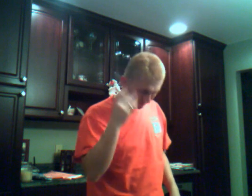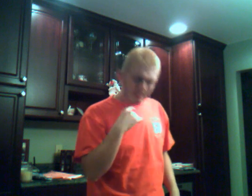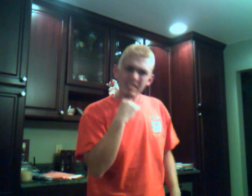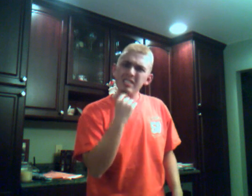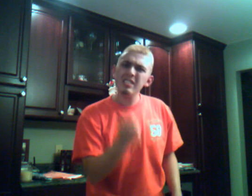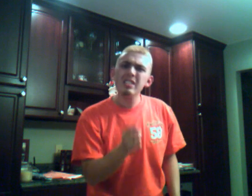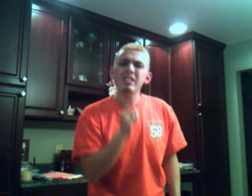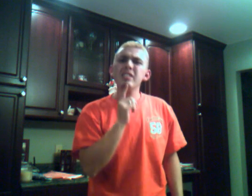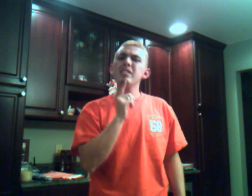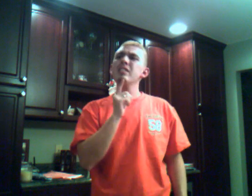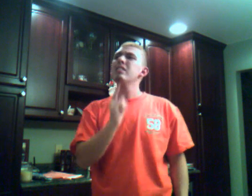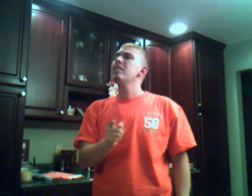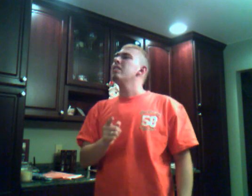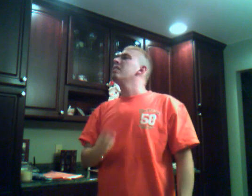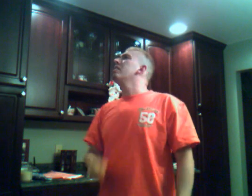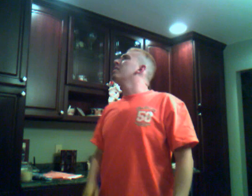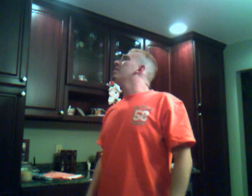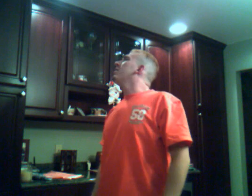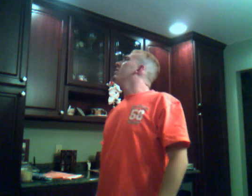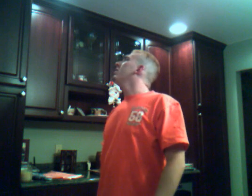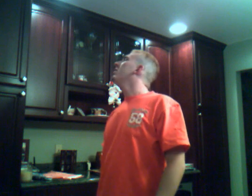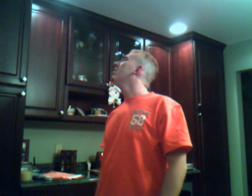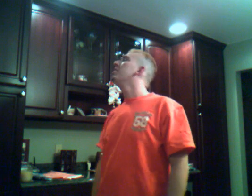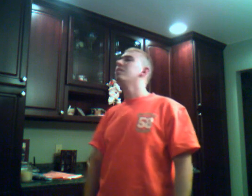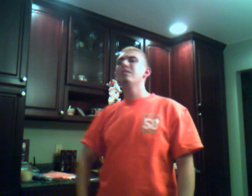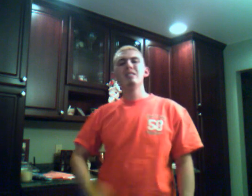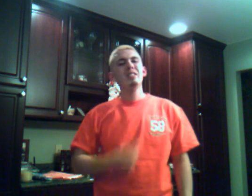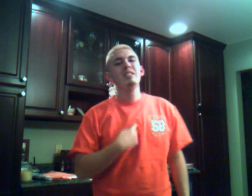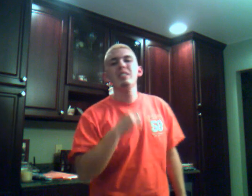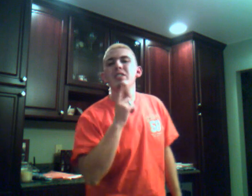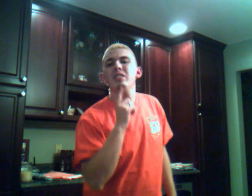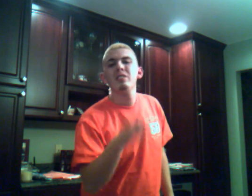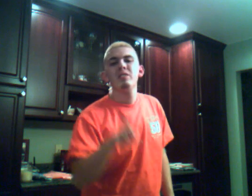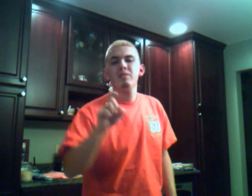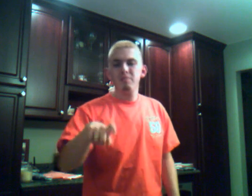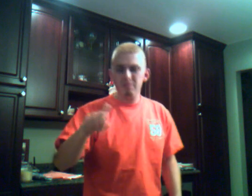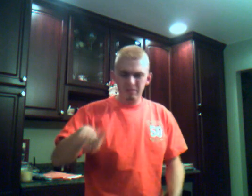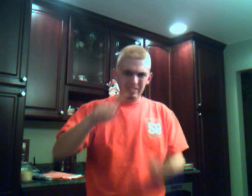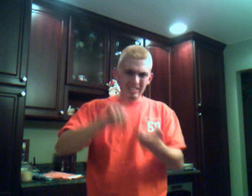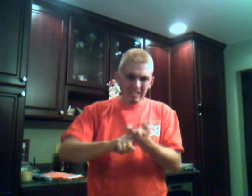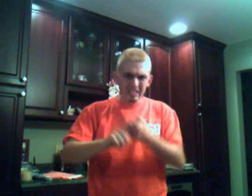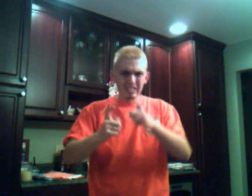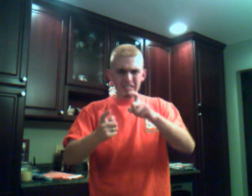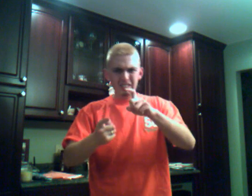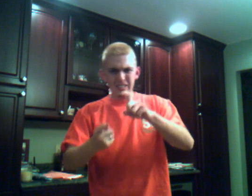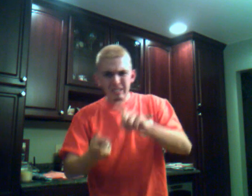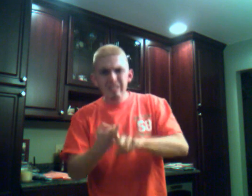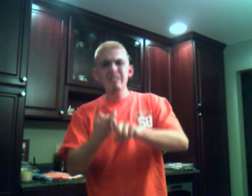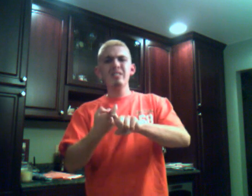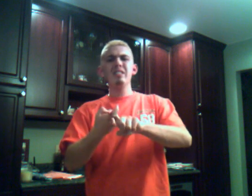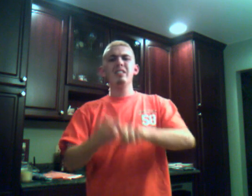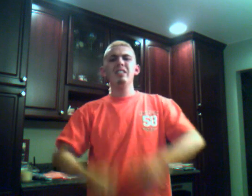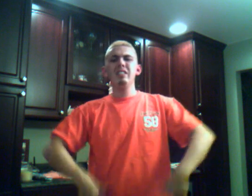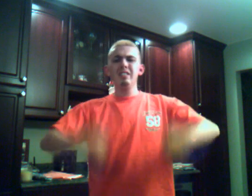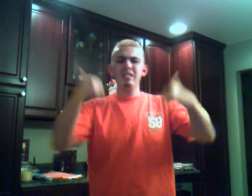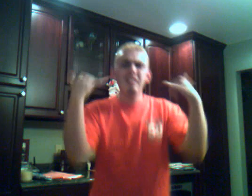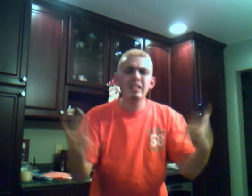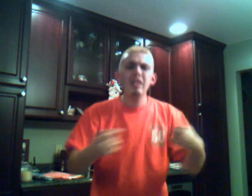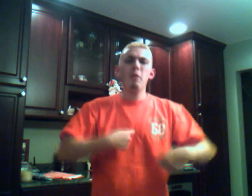Soon it all comes down in the air I can show you who's Now